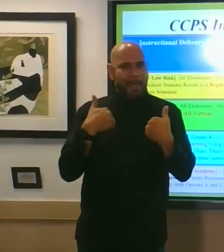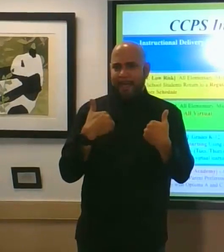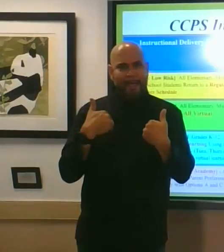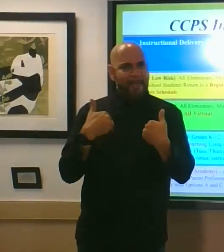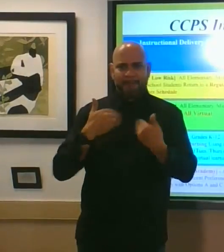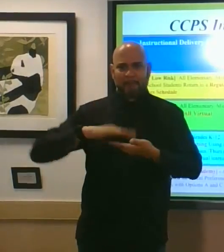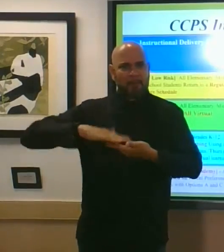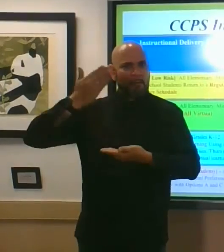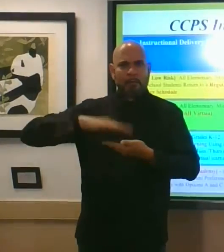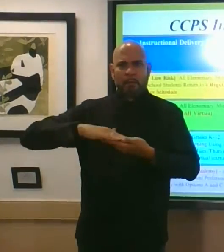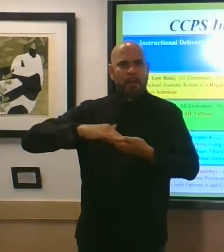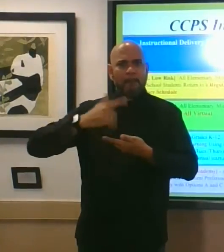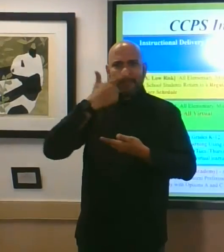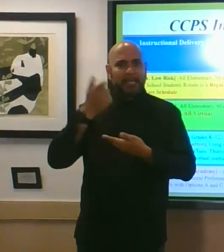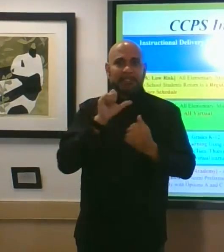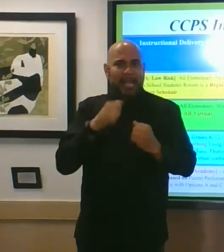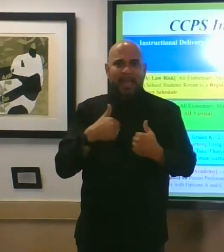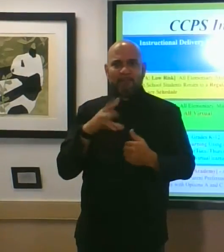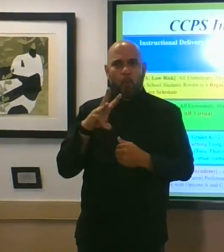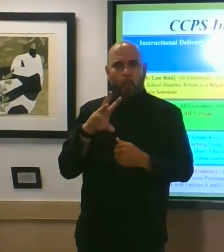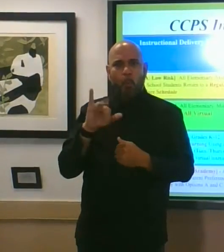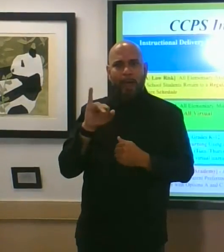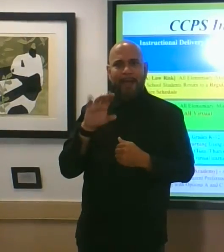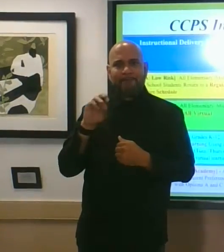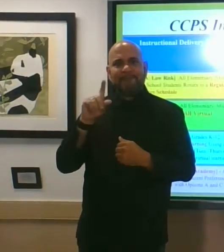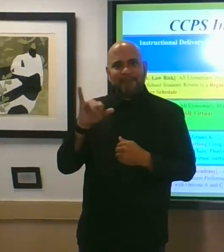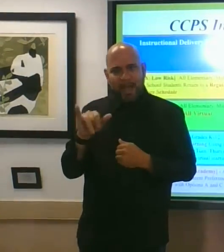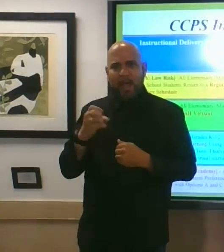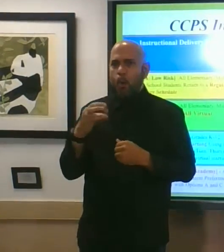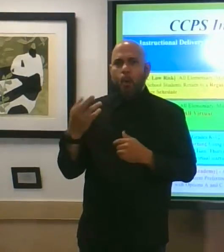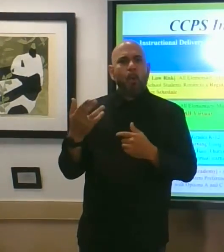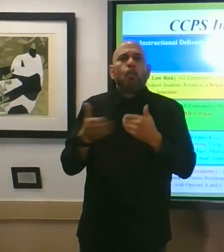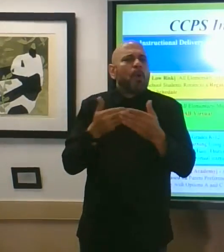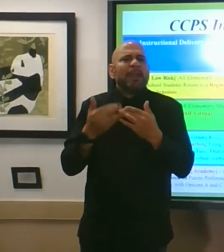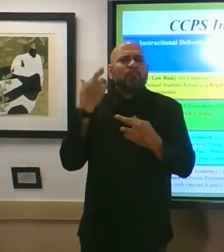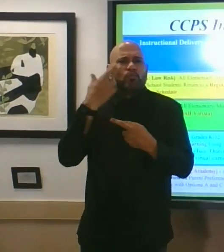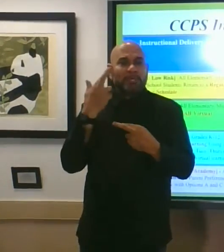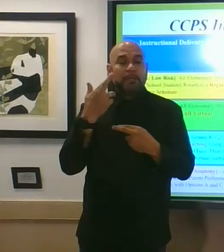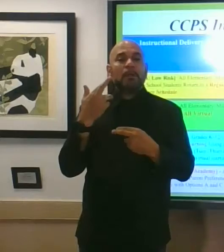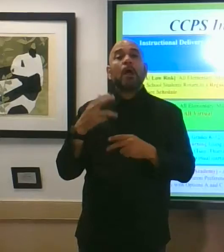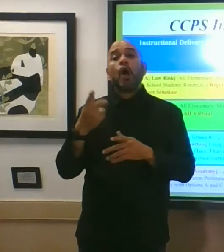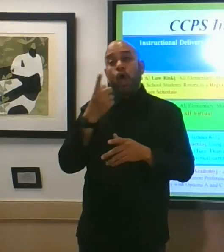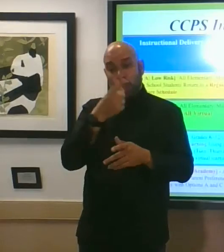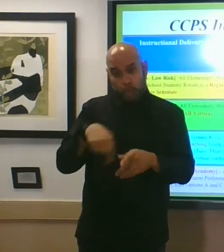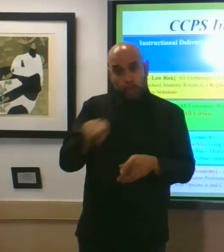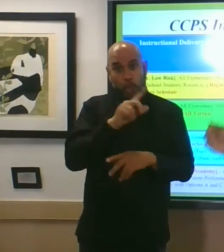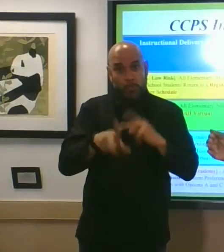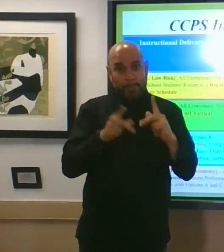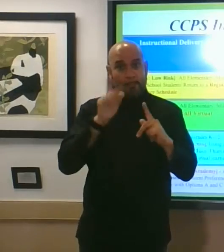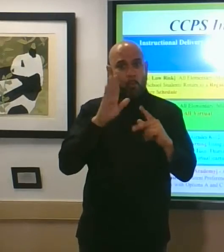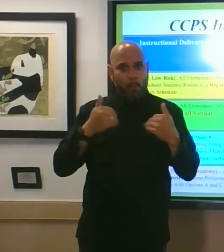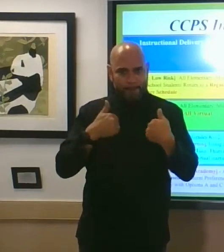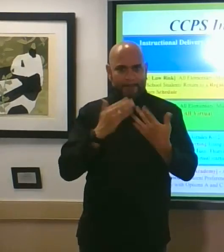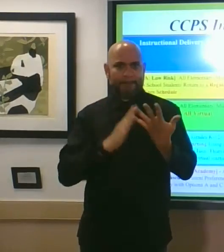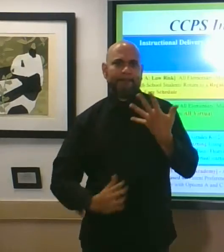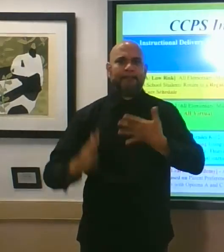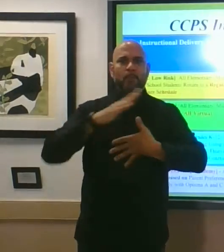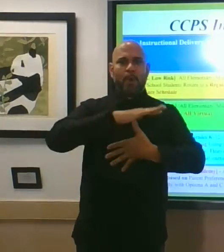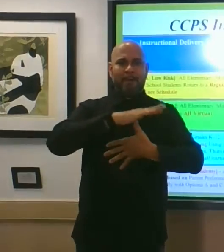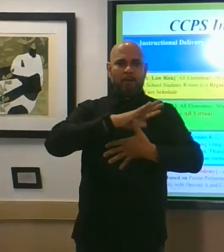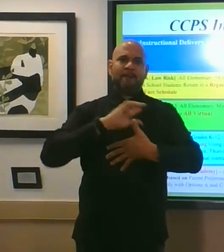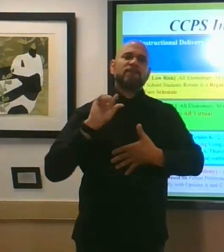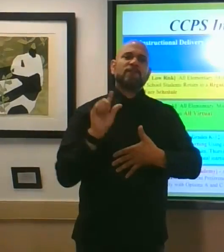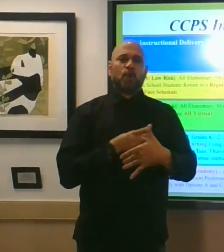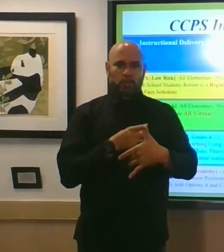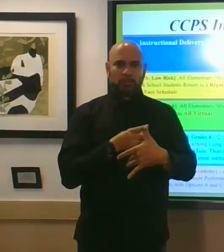priority those of you who have devices we need you to support us ensuring that we address those who don't have